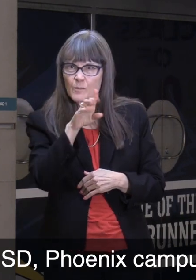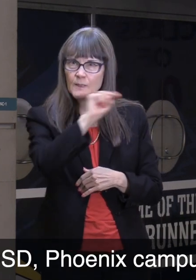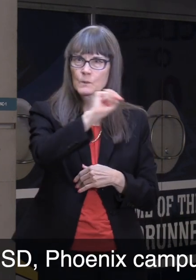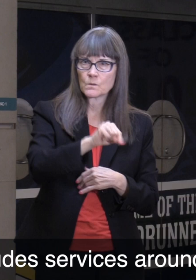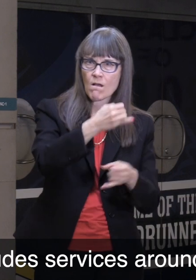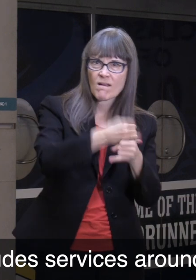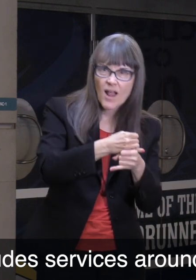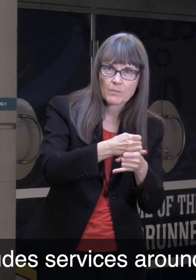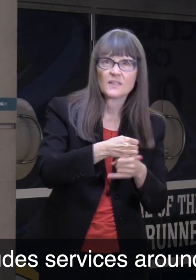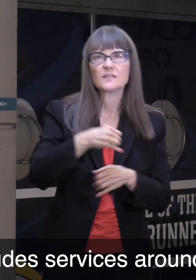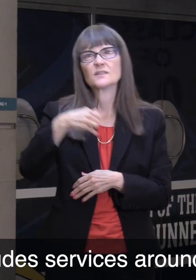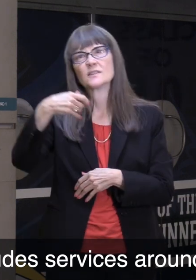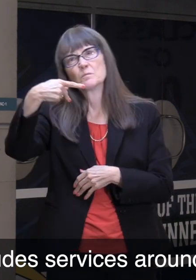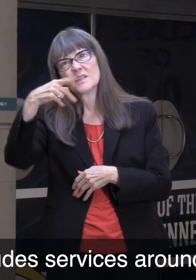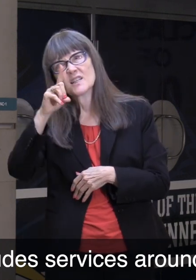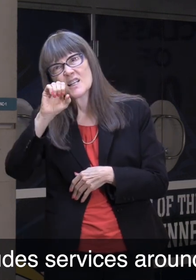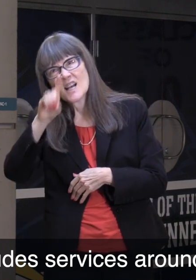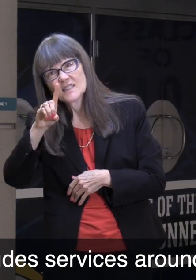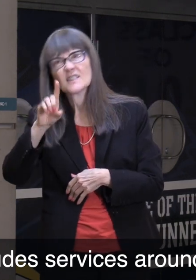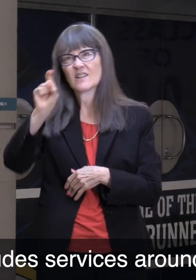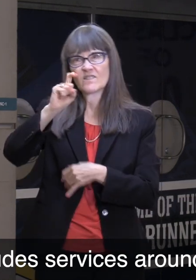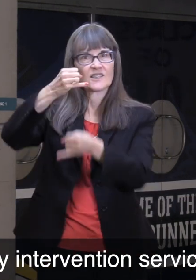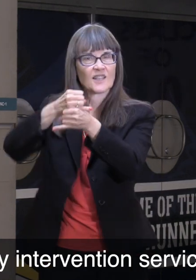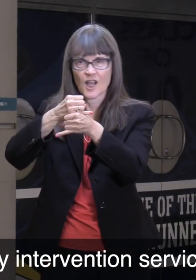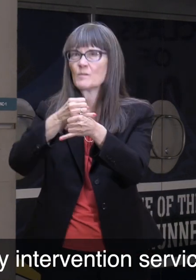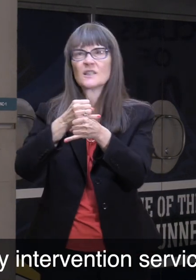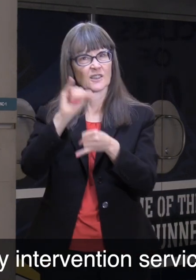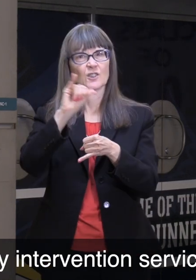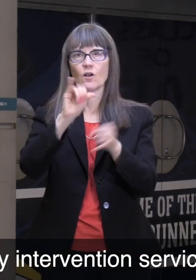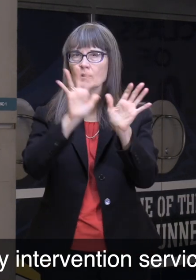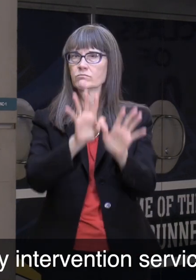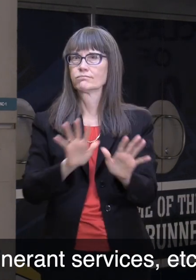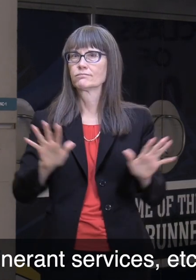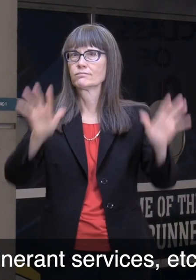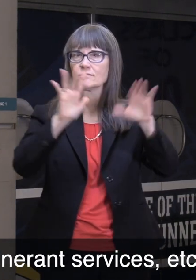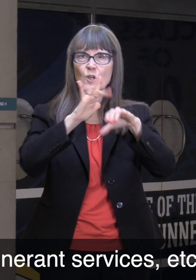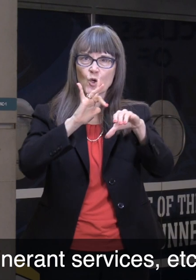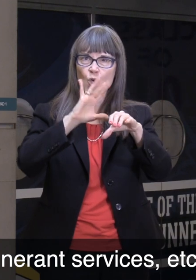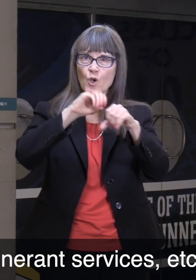It also includes services around the state, early intervention services, itinerant services, etc.